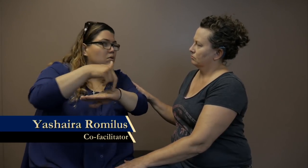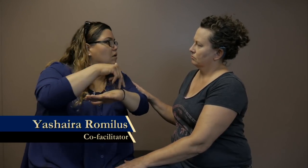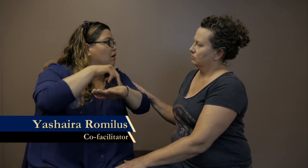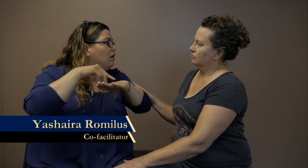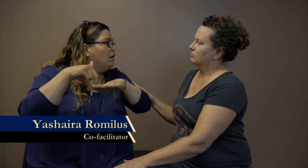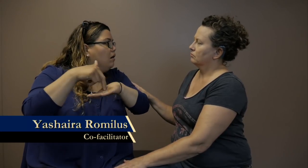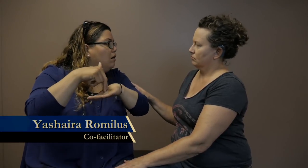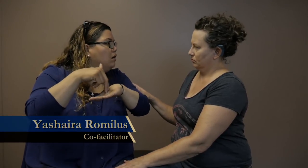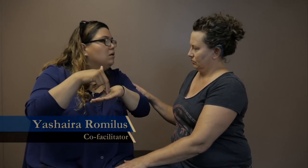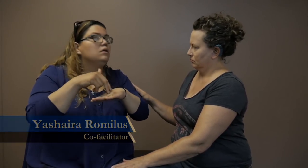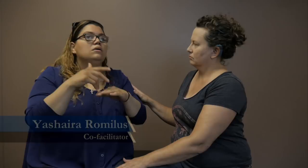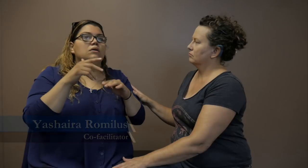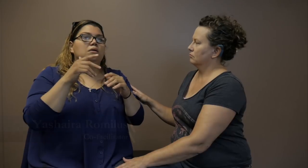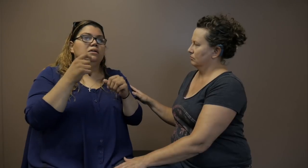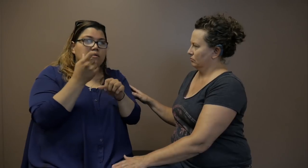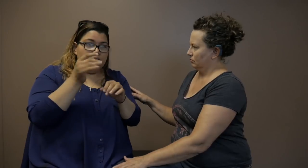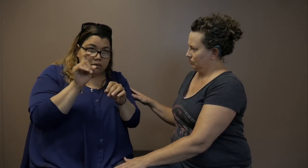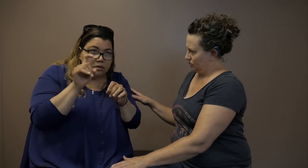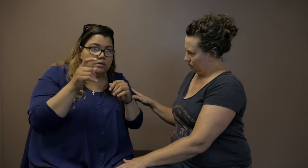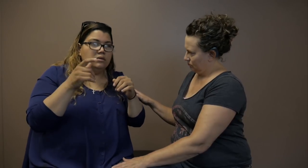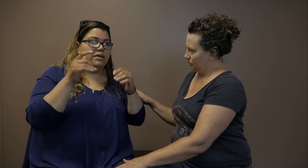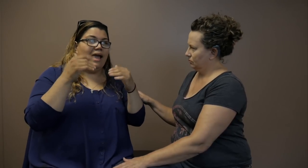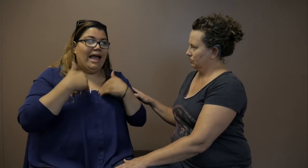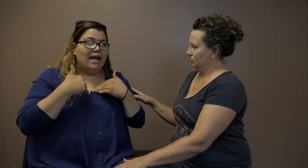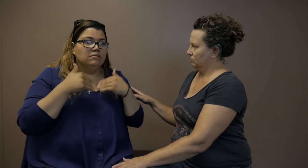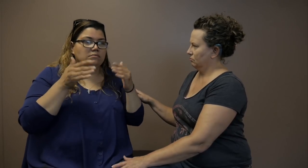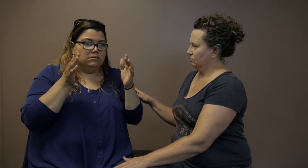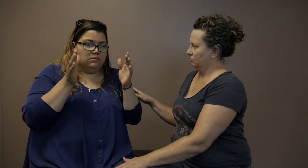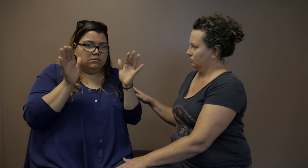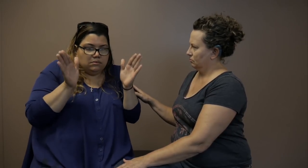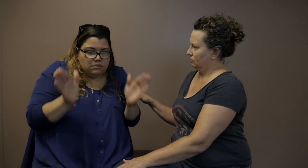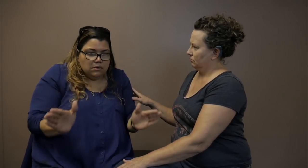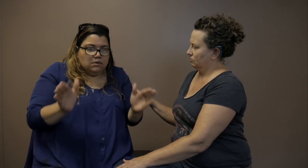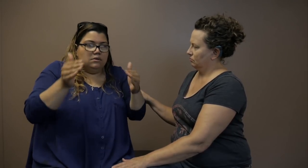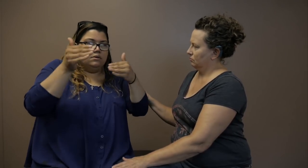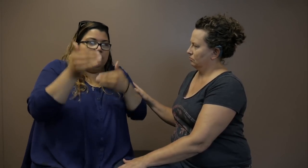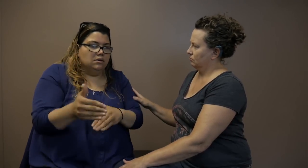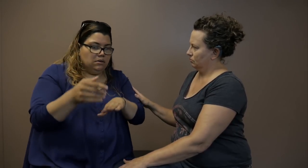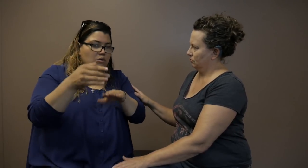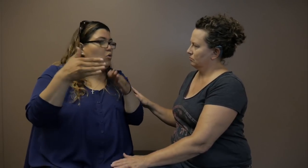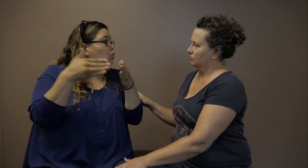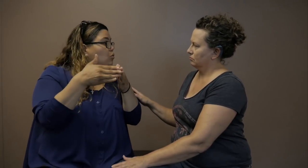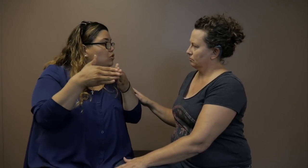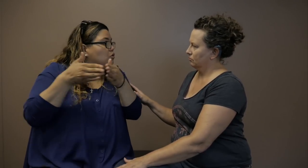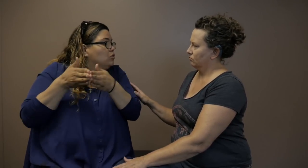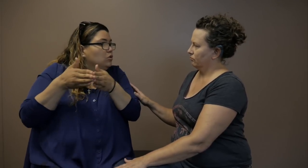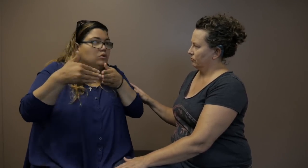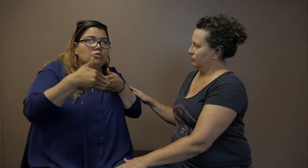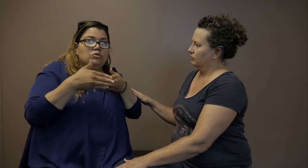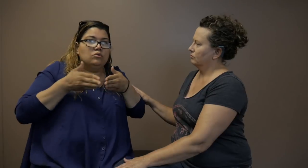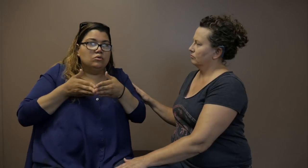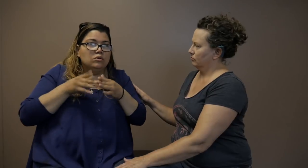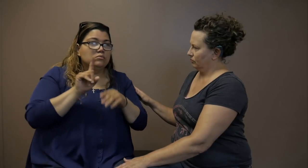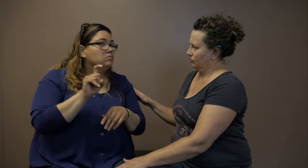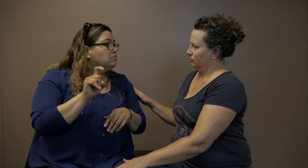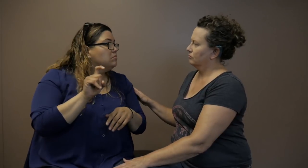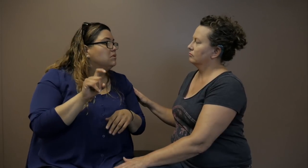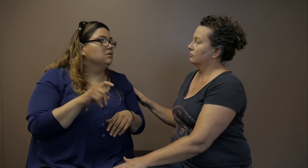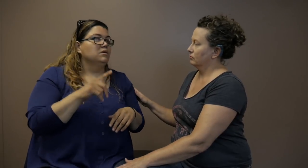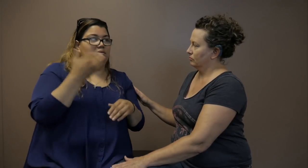performance space. Whether or not the room has corners. Last night's performance was a